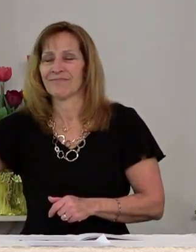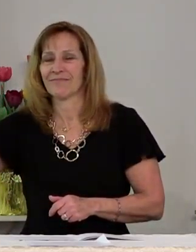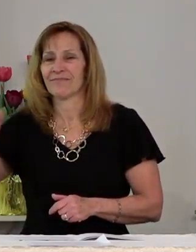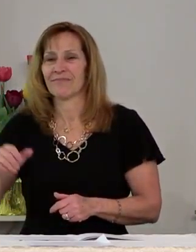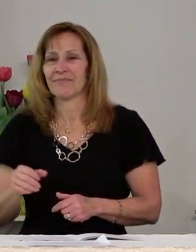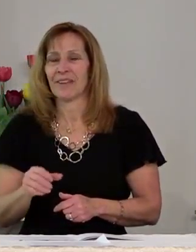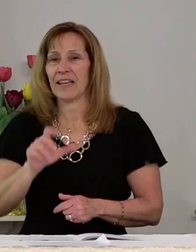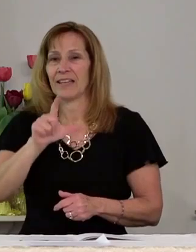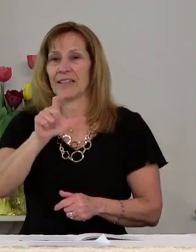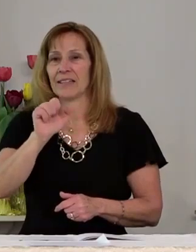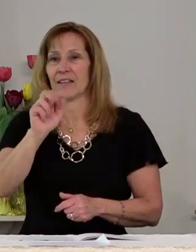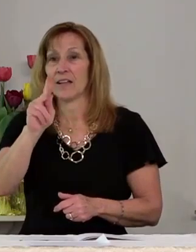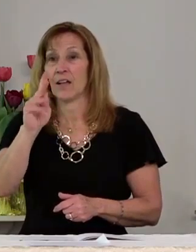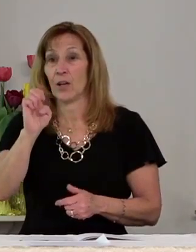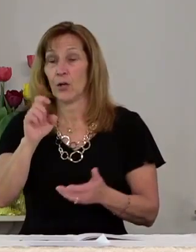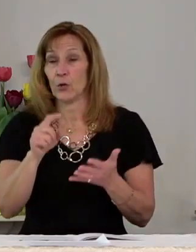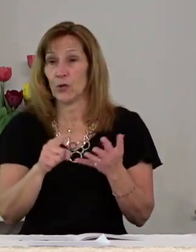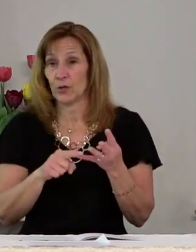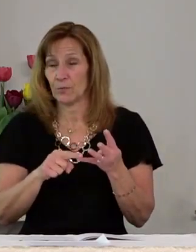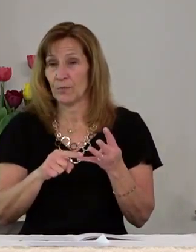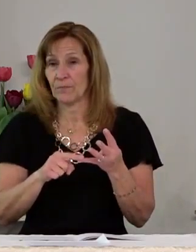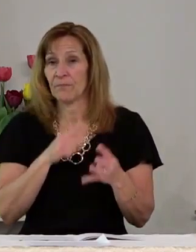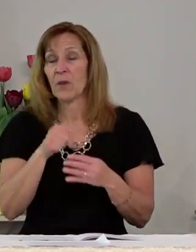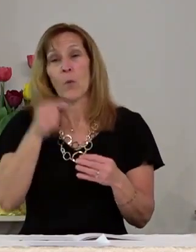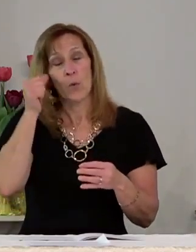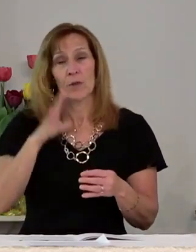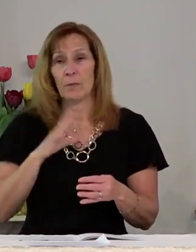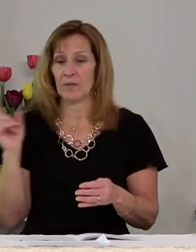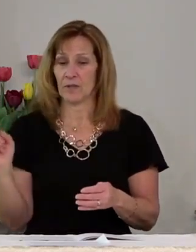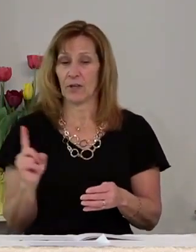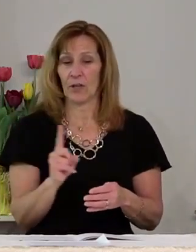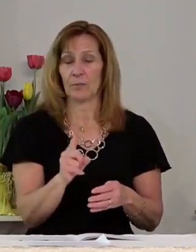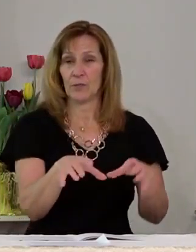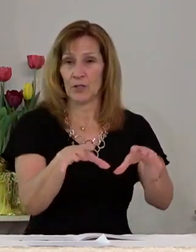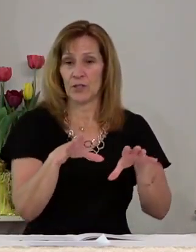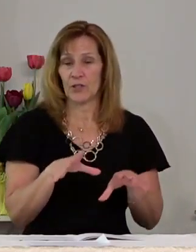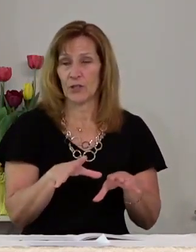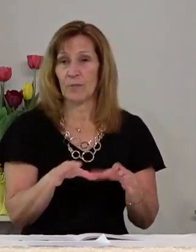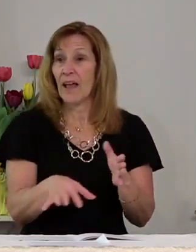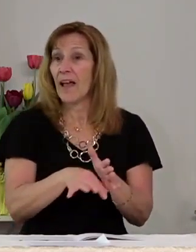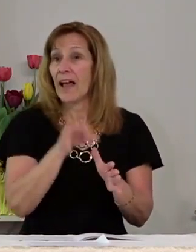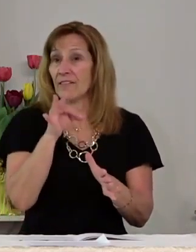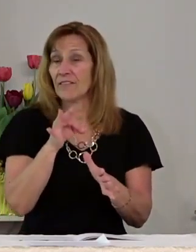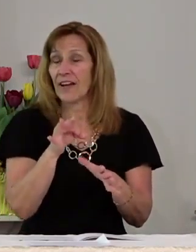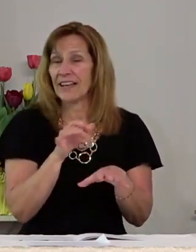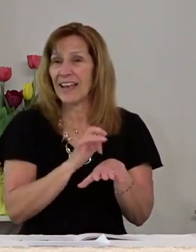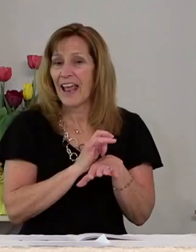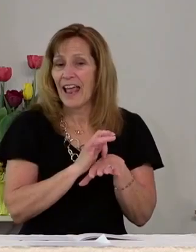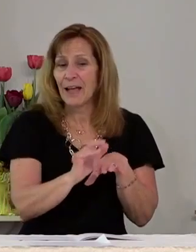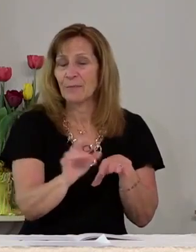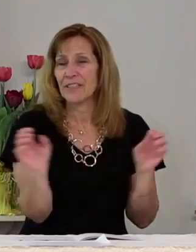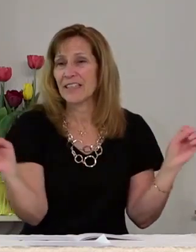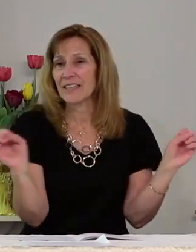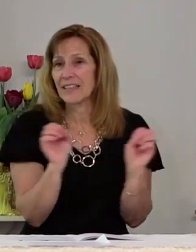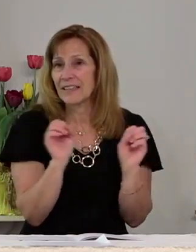and Luke when the women come to the tomb and find it empty